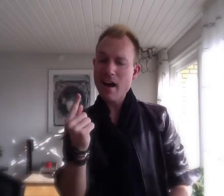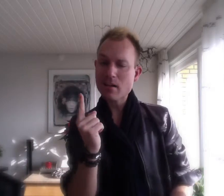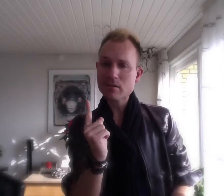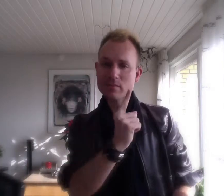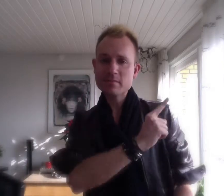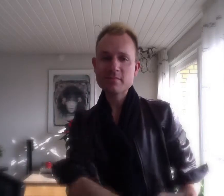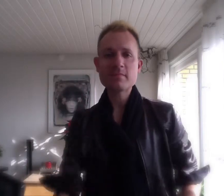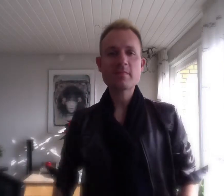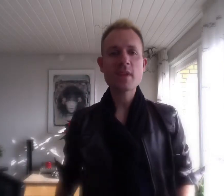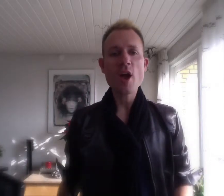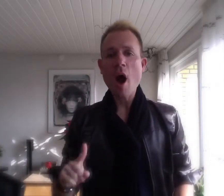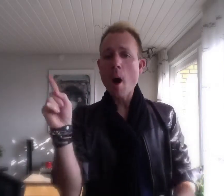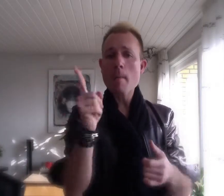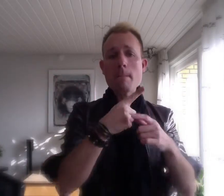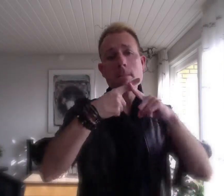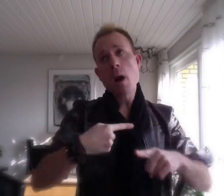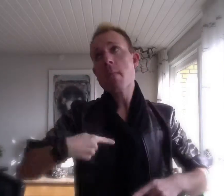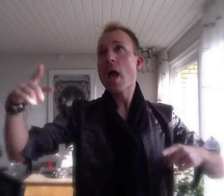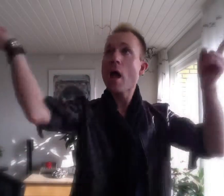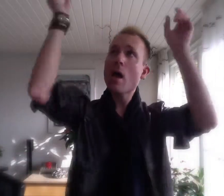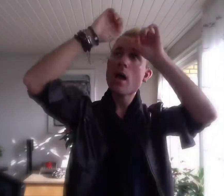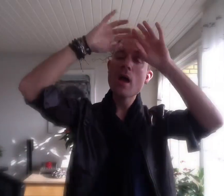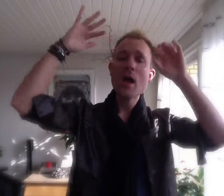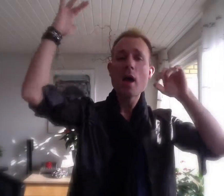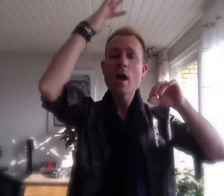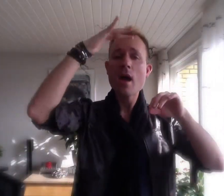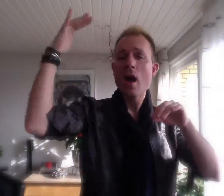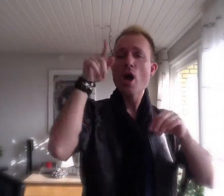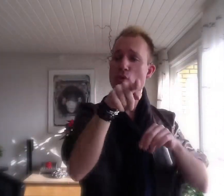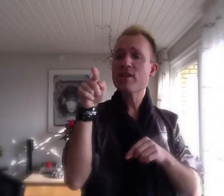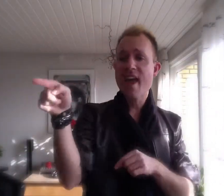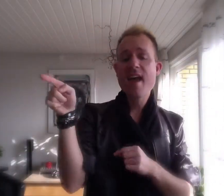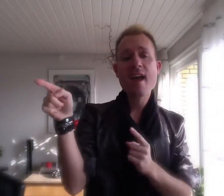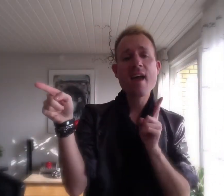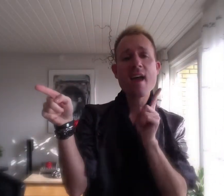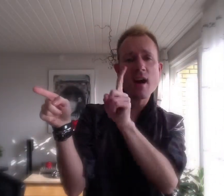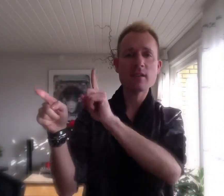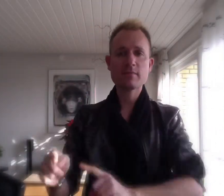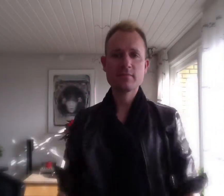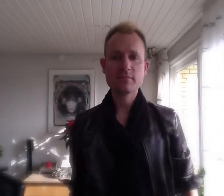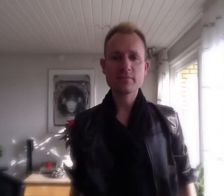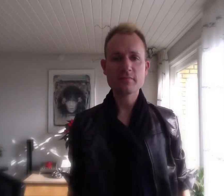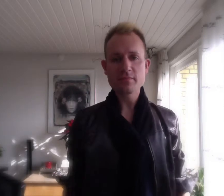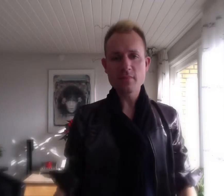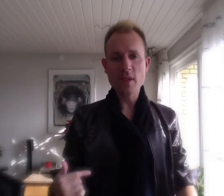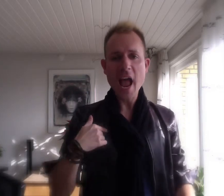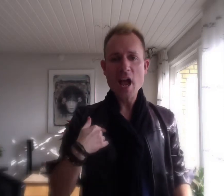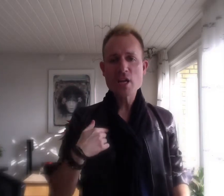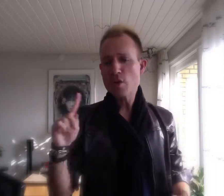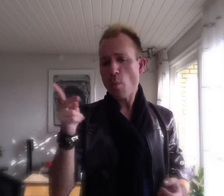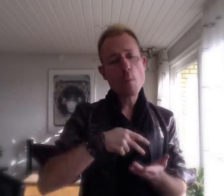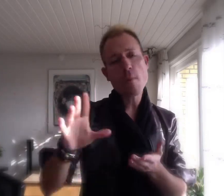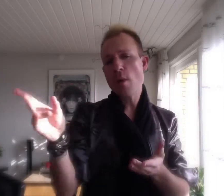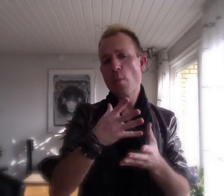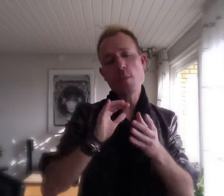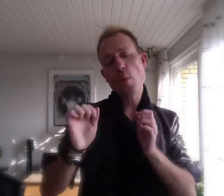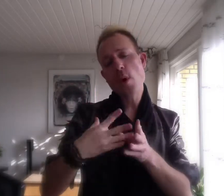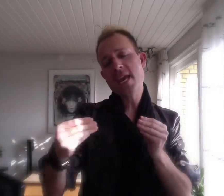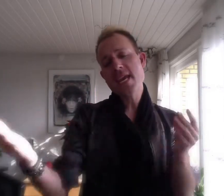Must start imagining you there Don't walk away from me